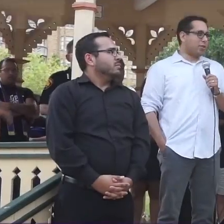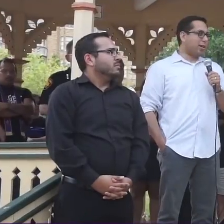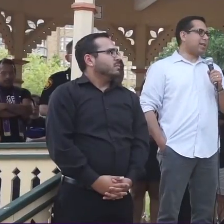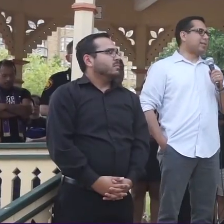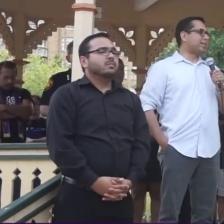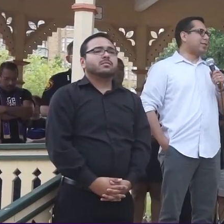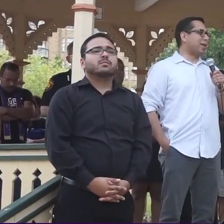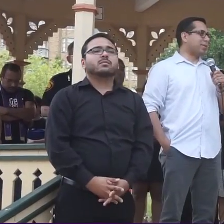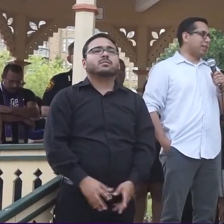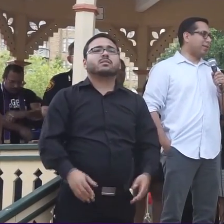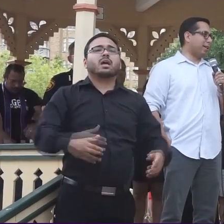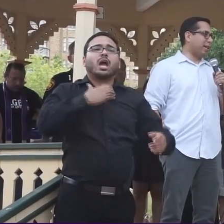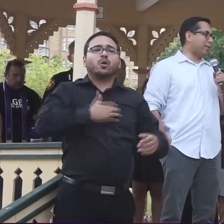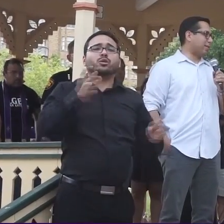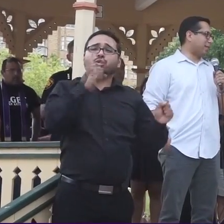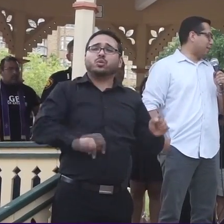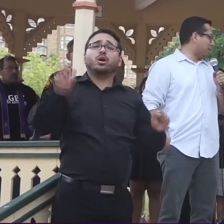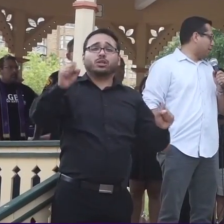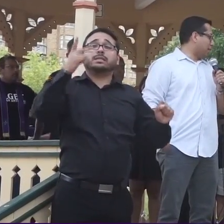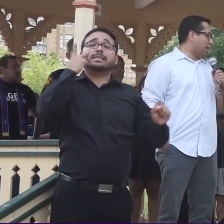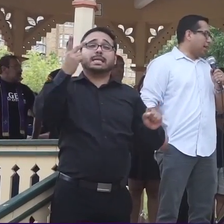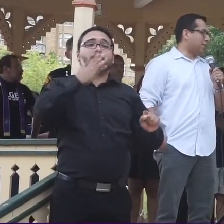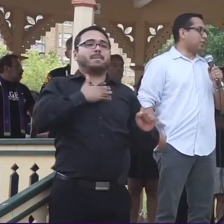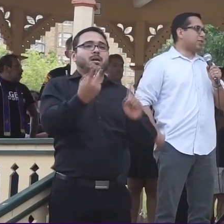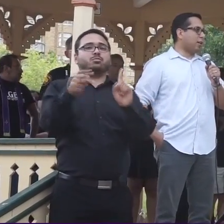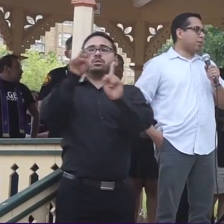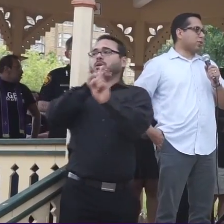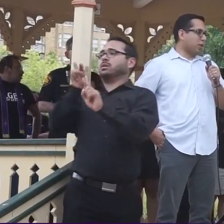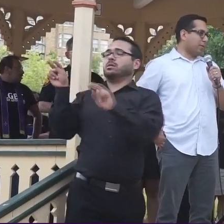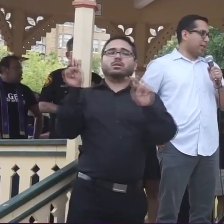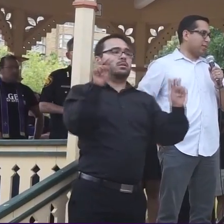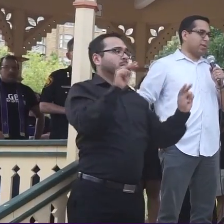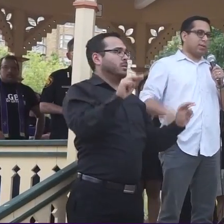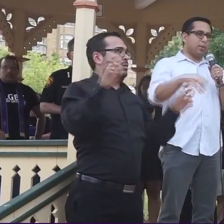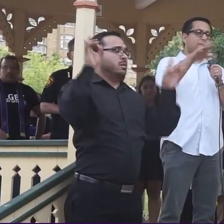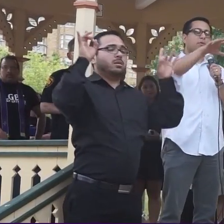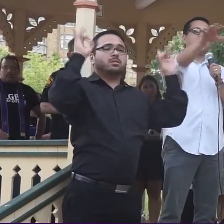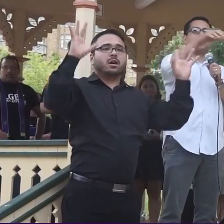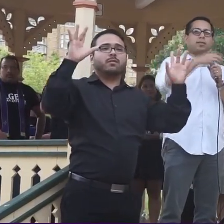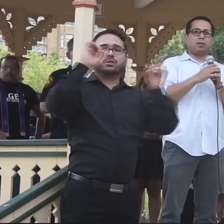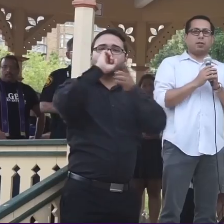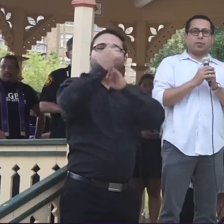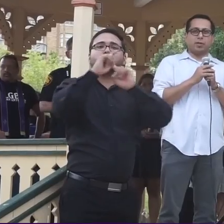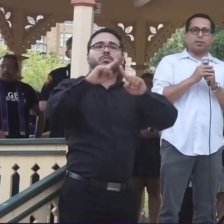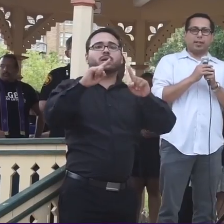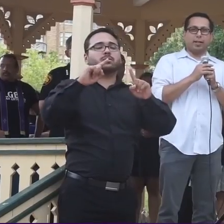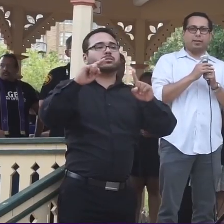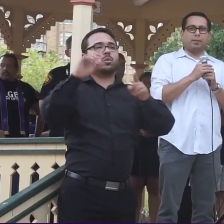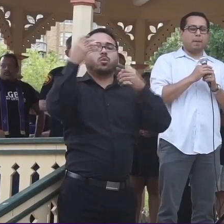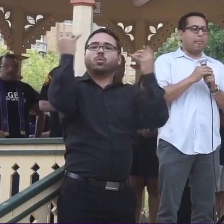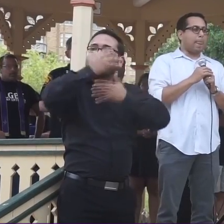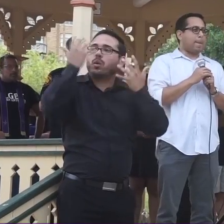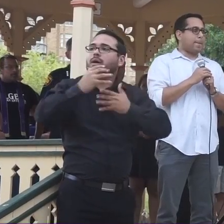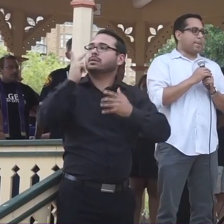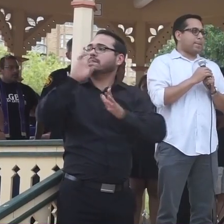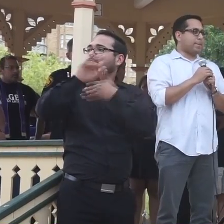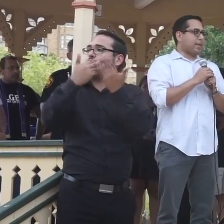I wish you guys could see what I'm seeing right now. It's a, it's under terrible circumstances, but it's a beautiful thing to see all of you here today.